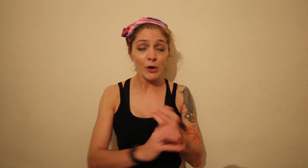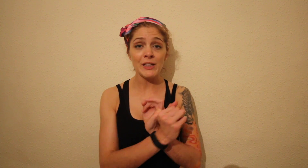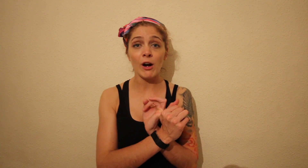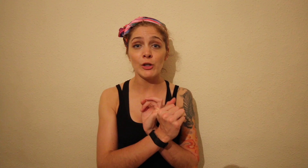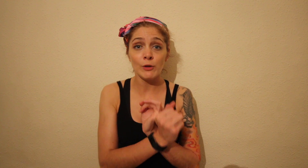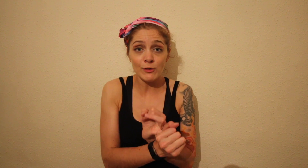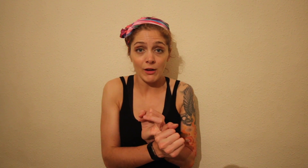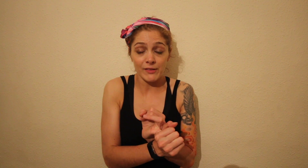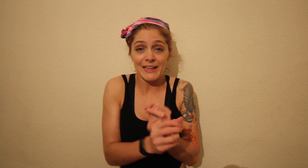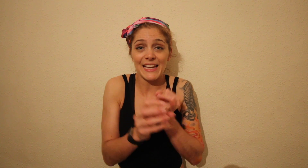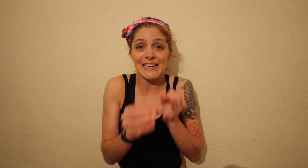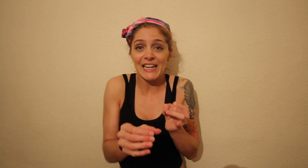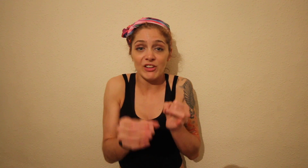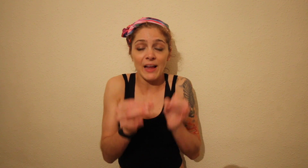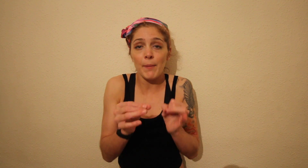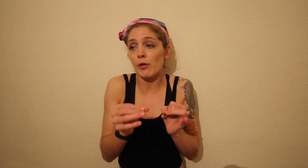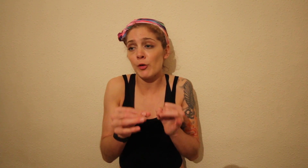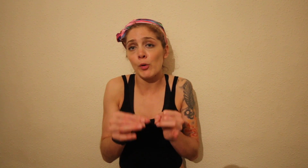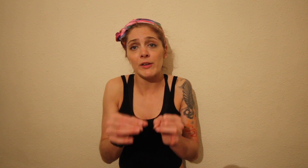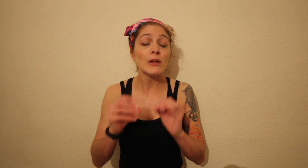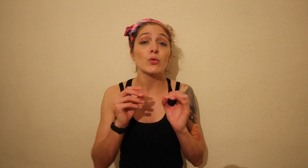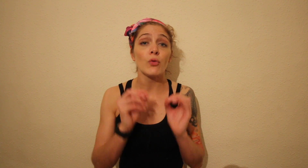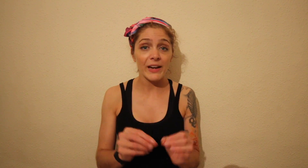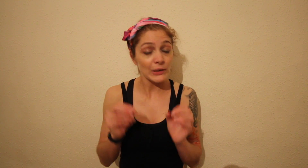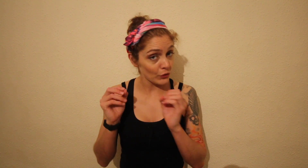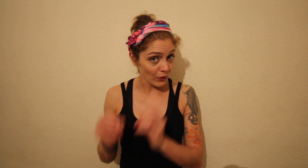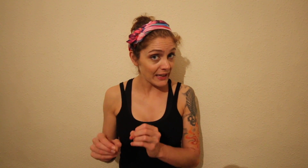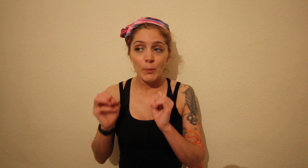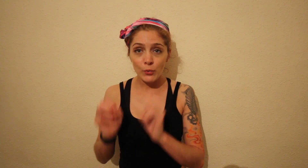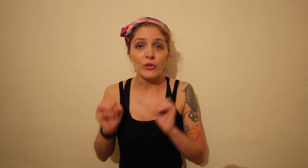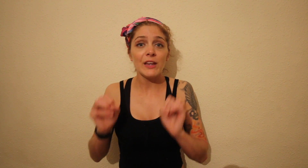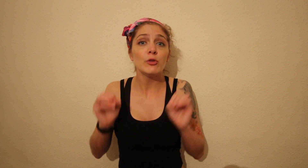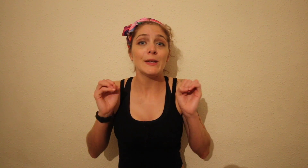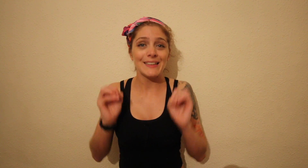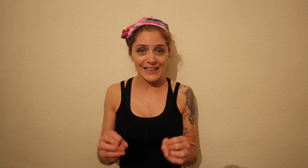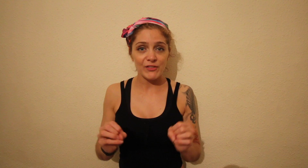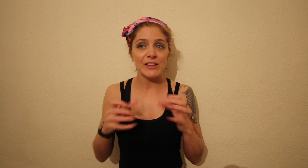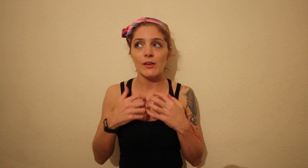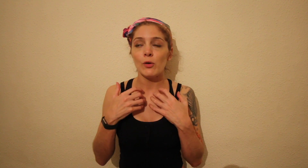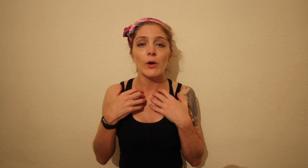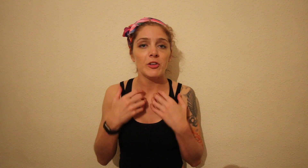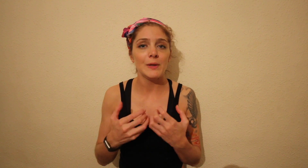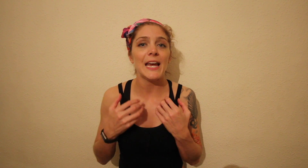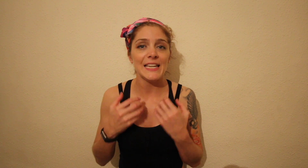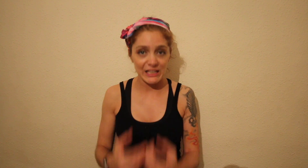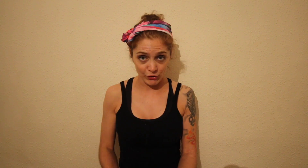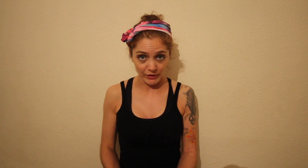So not only are you utilizing and engaging that part of the body that you're trying to train but also that you're doing it safely so there's not going to be any injuries.